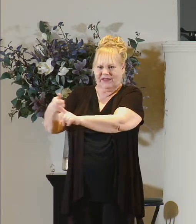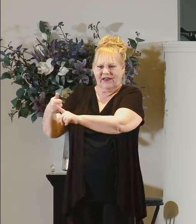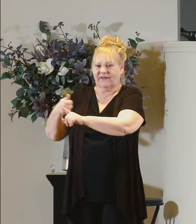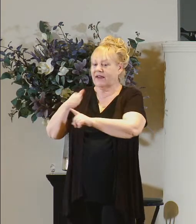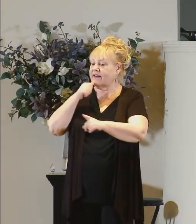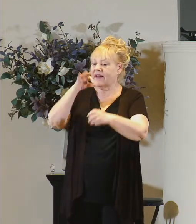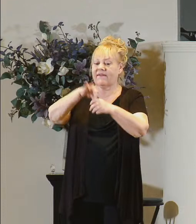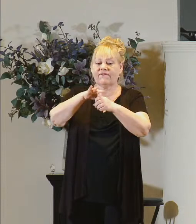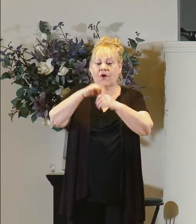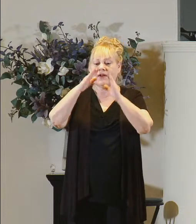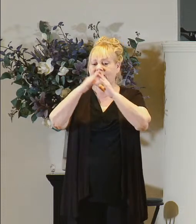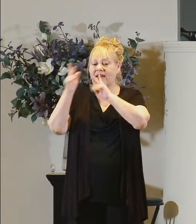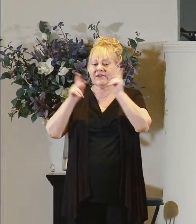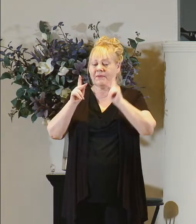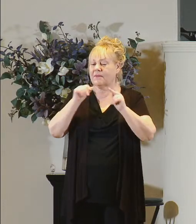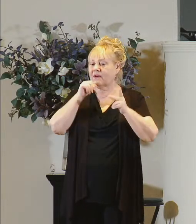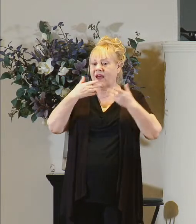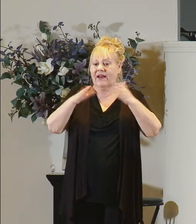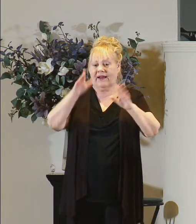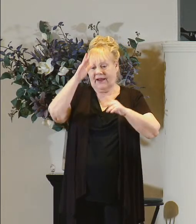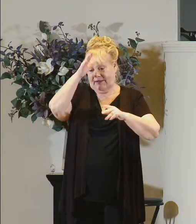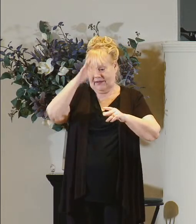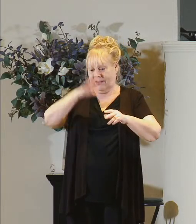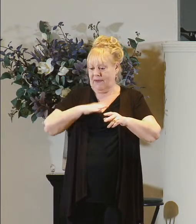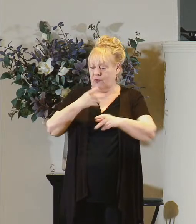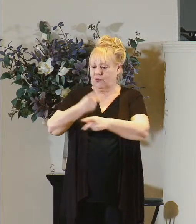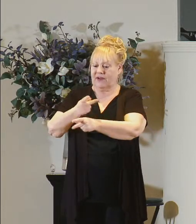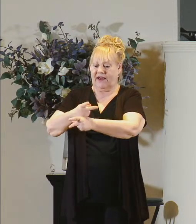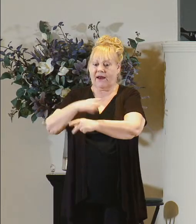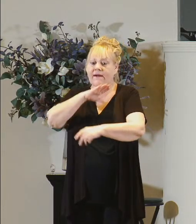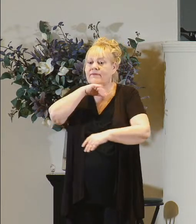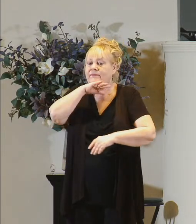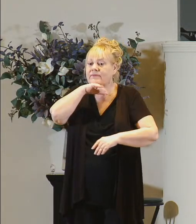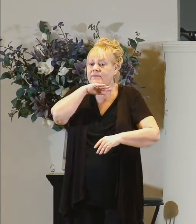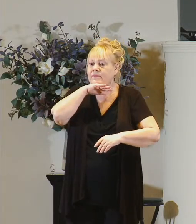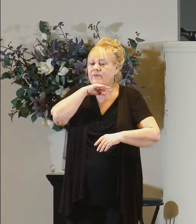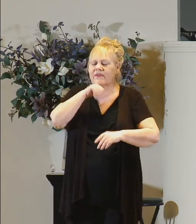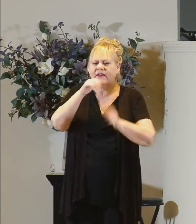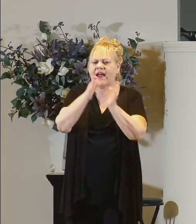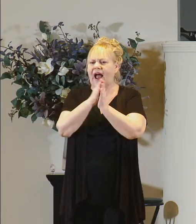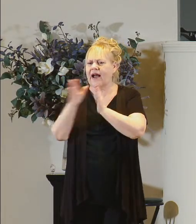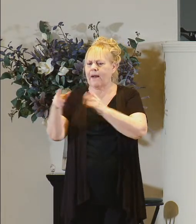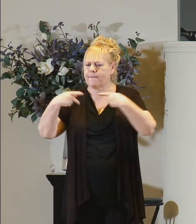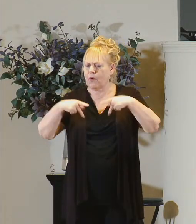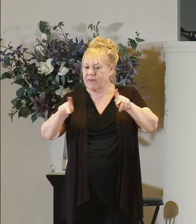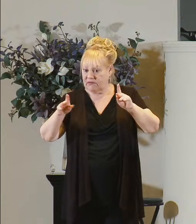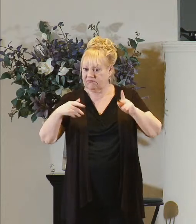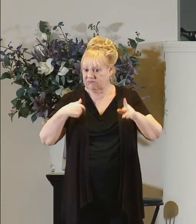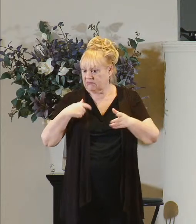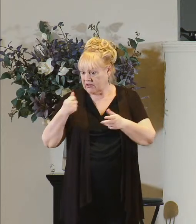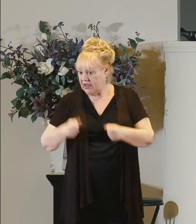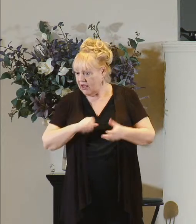to a vote of the townspeople or even the guys who are tending the pigs he didn't ask their permission